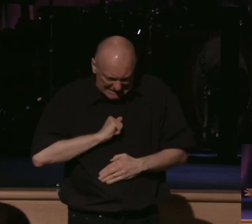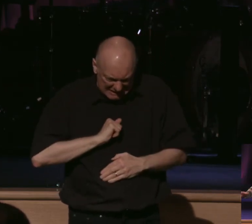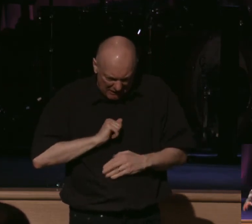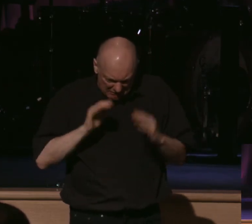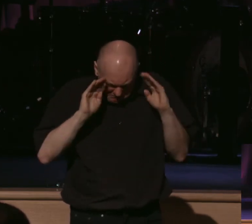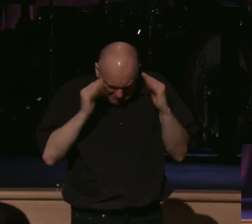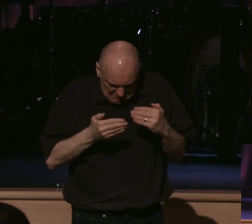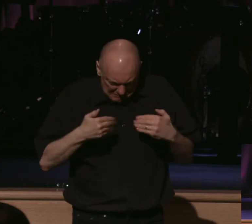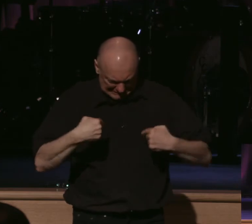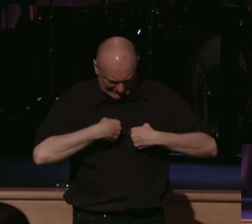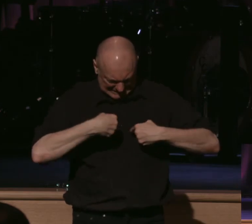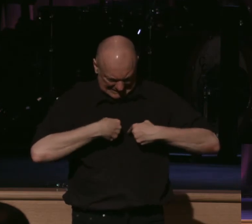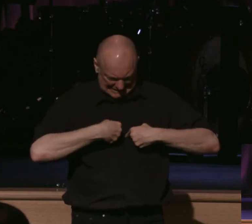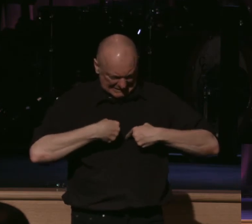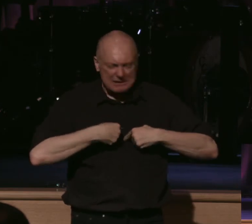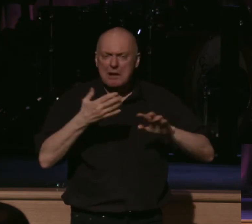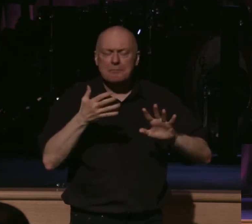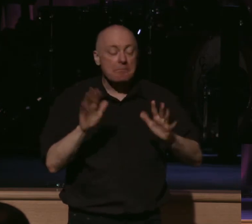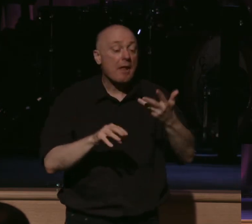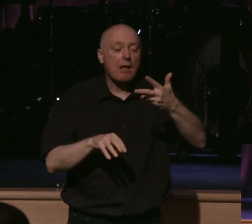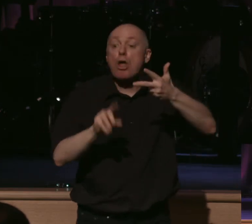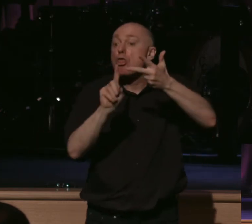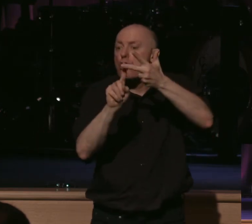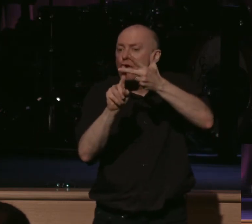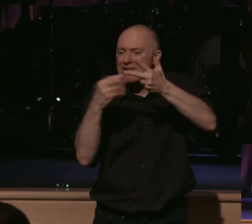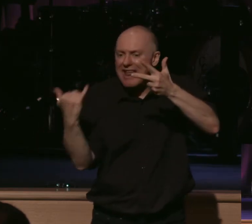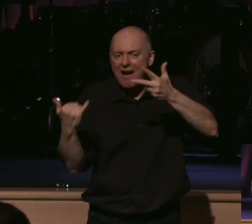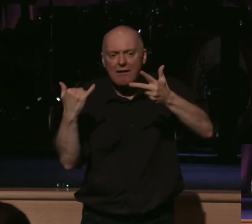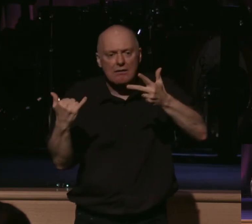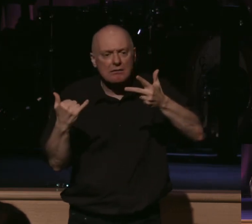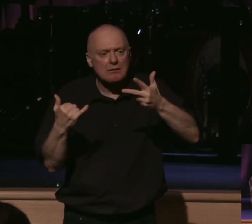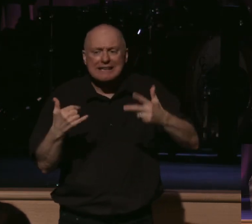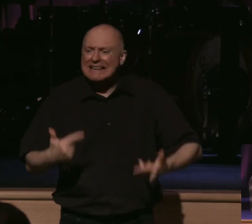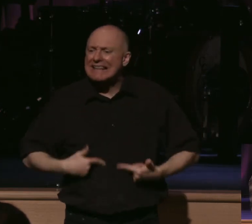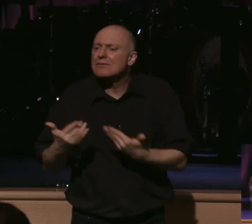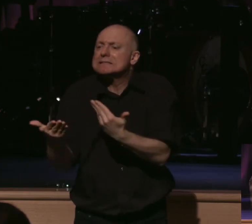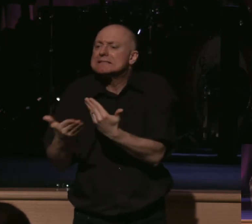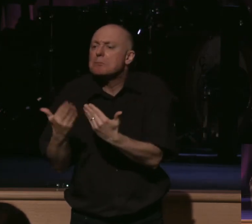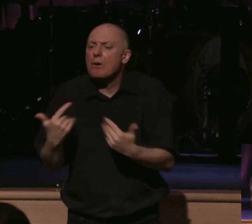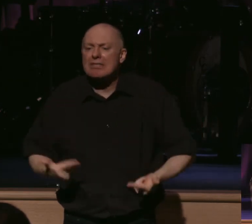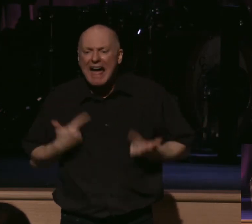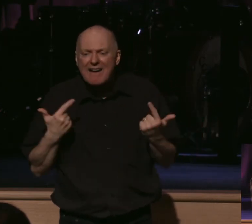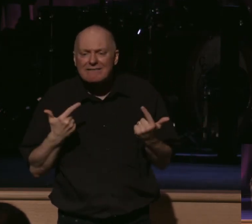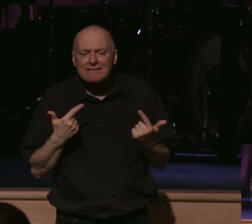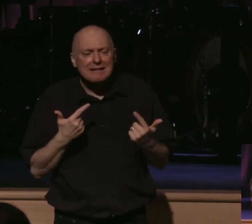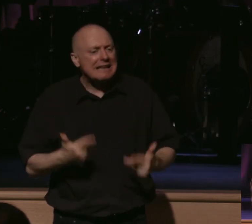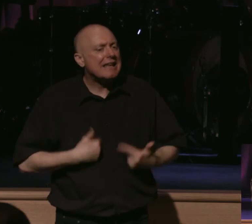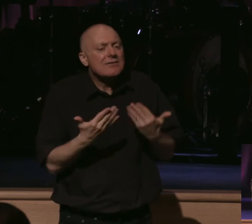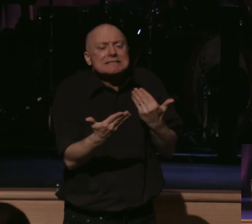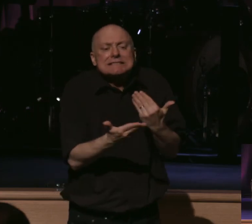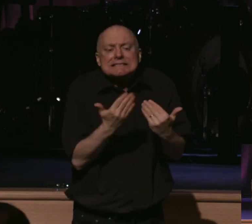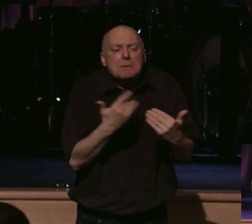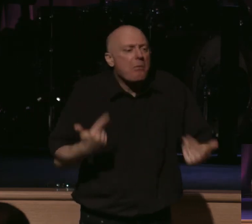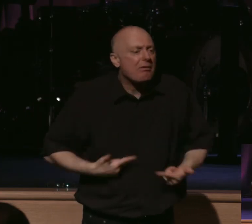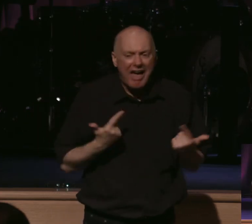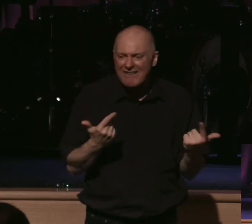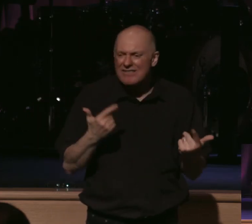live this stuff out. Think clearly, thoroughly this, live simply. Live simply. You know,